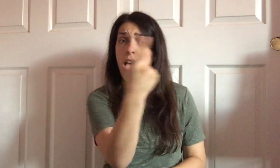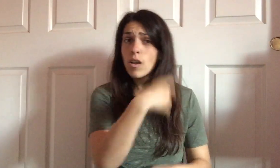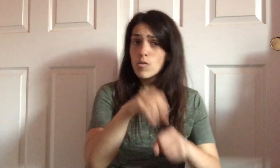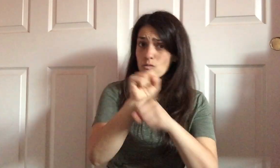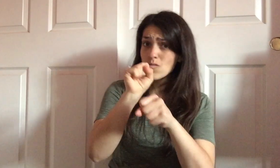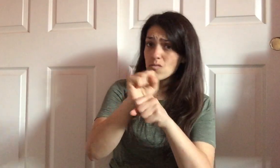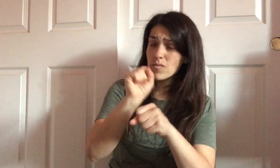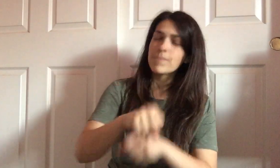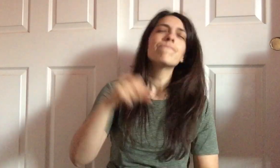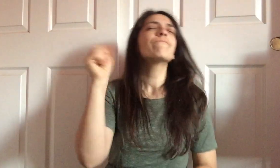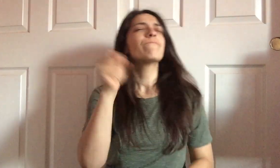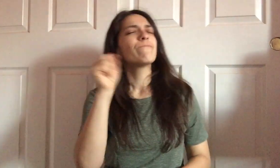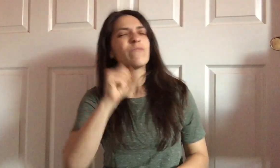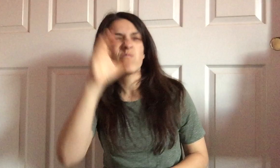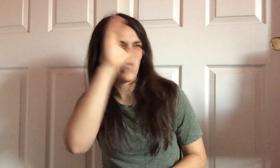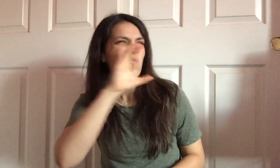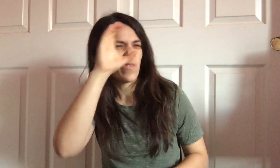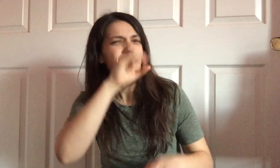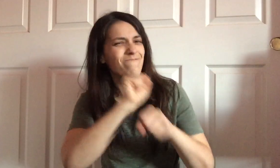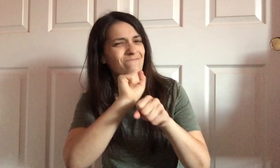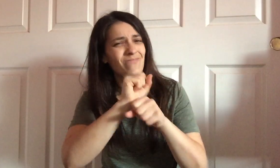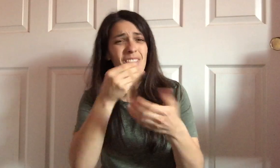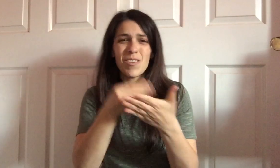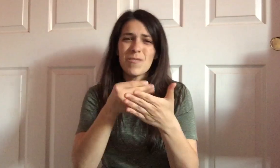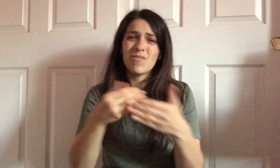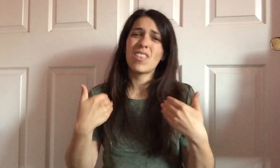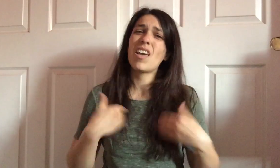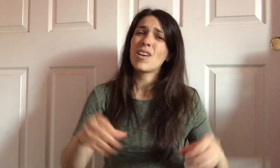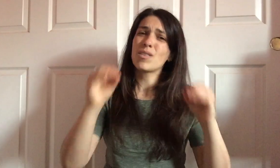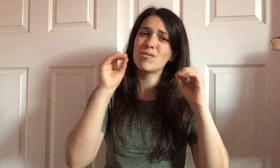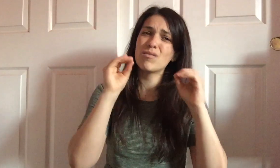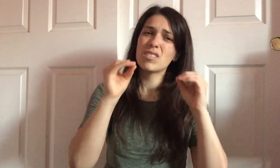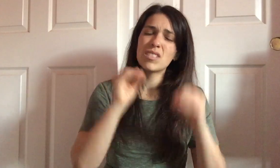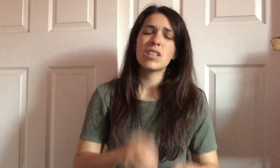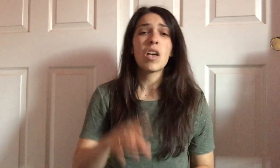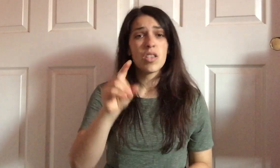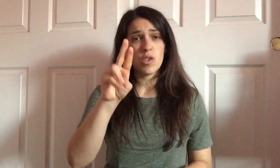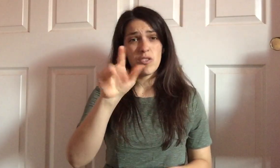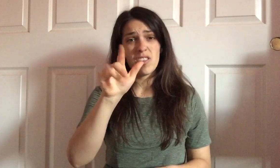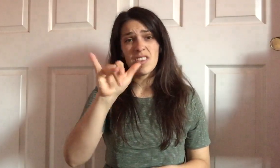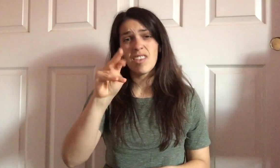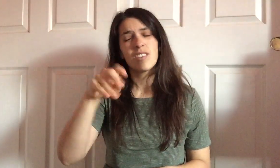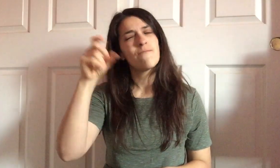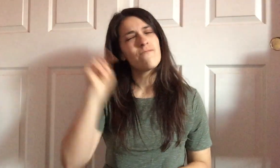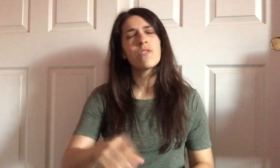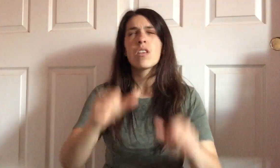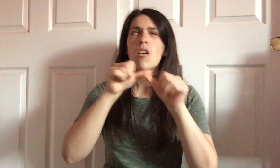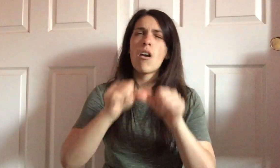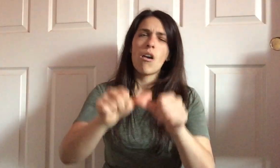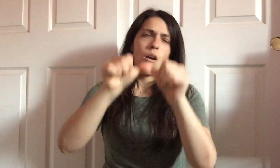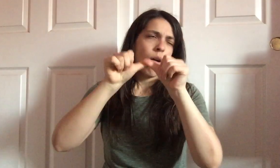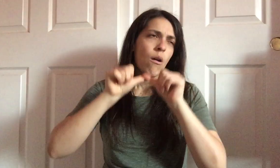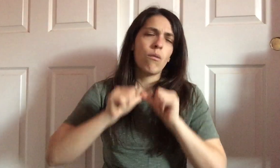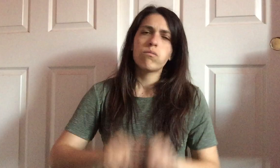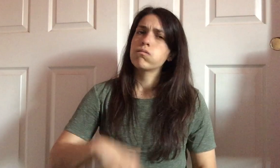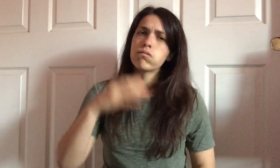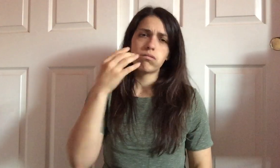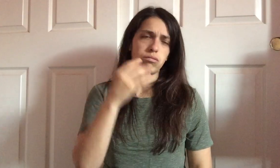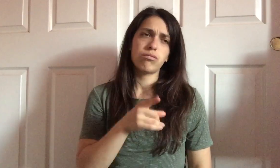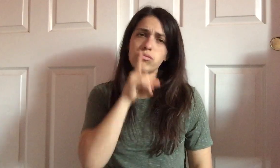was said to your heart a bubble, and asked if I was hard. Wage as I were quiet, the line was almost hard, on the rocky road to Dublin, one,